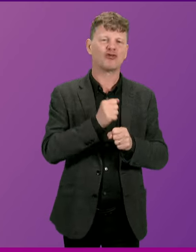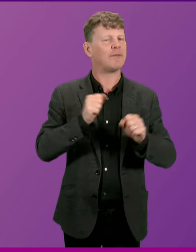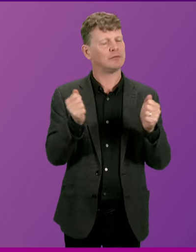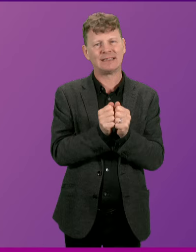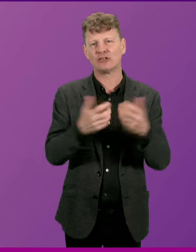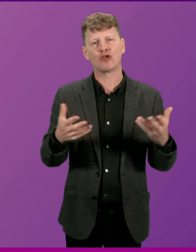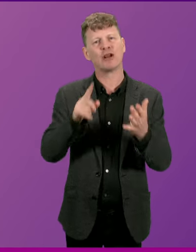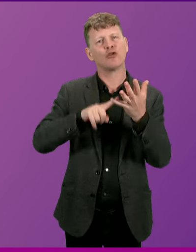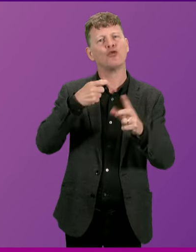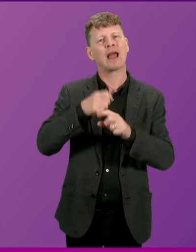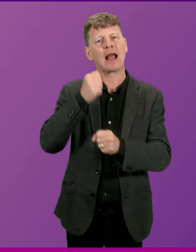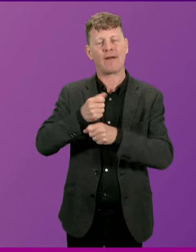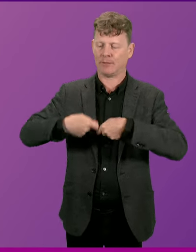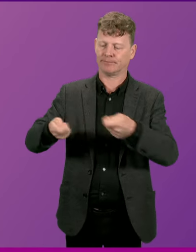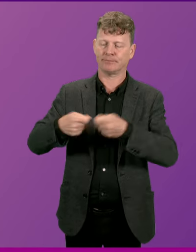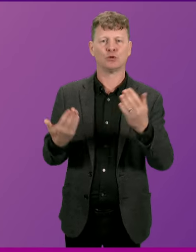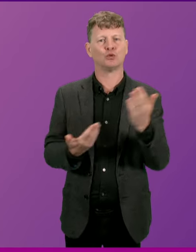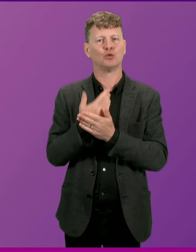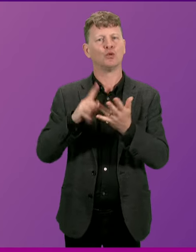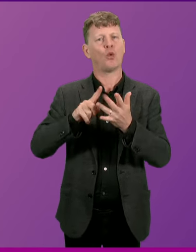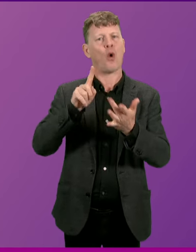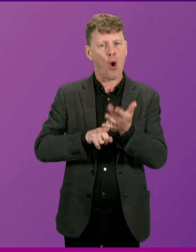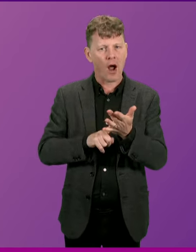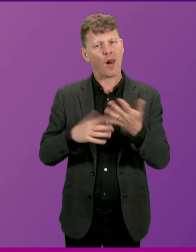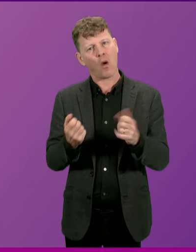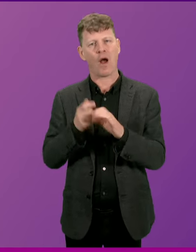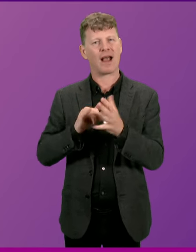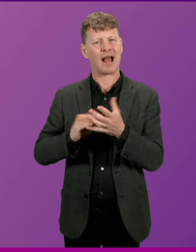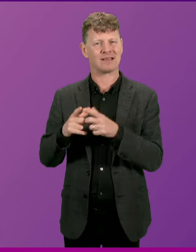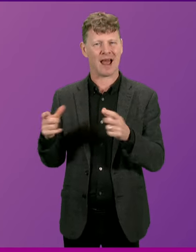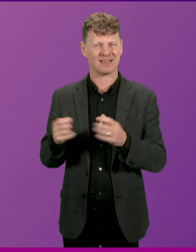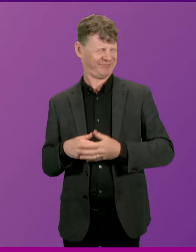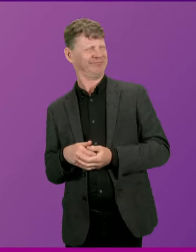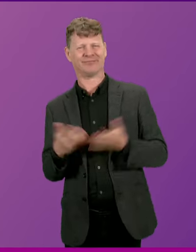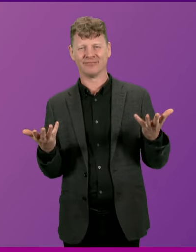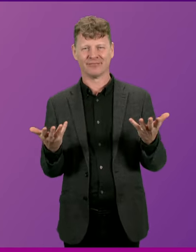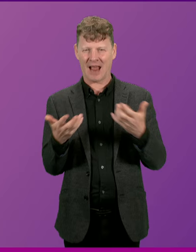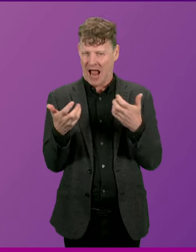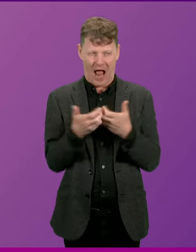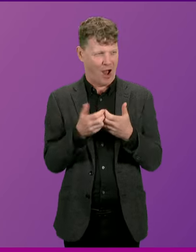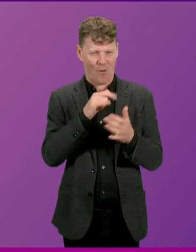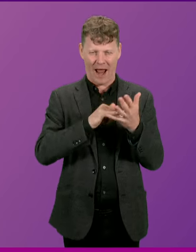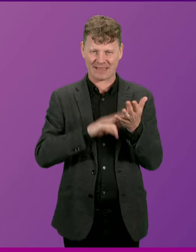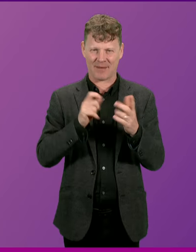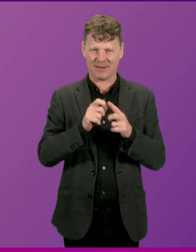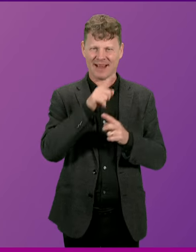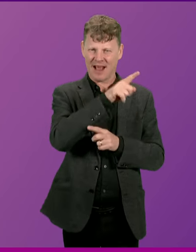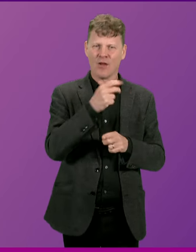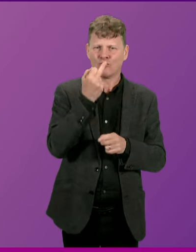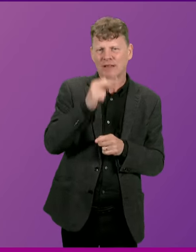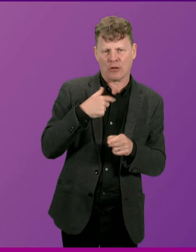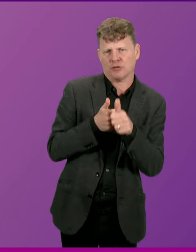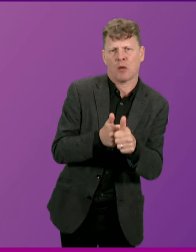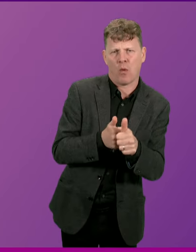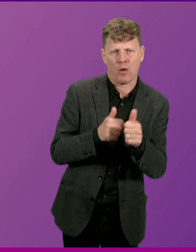Government issuing new oil and gas licences. How can the SNP even pretend to support the oil and gas sector